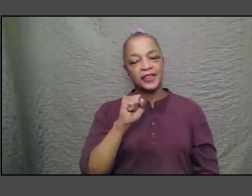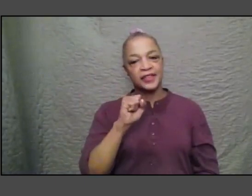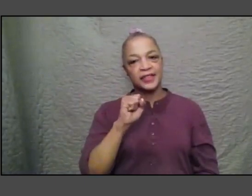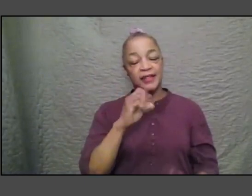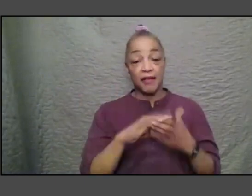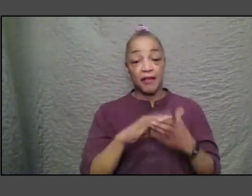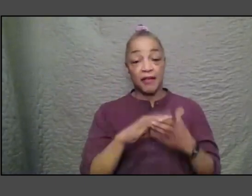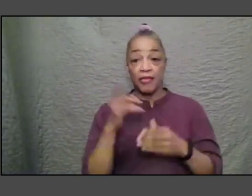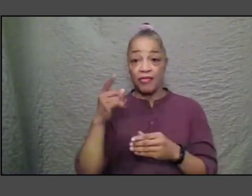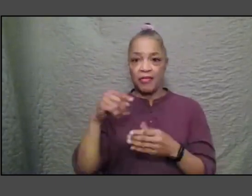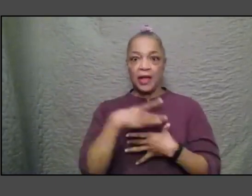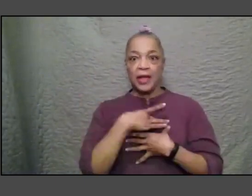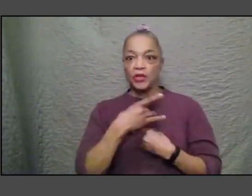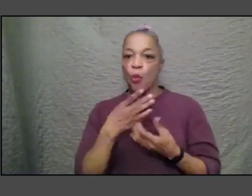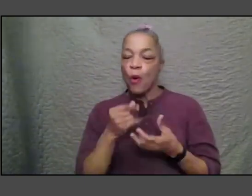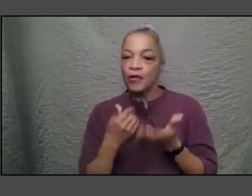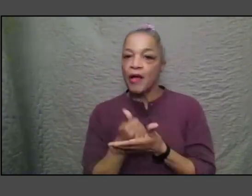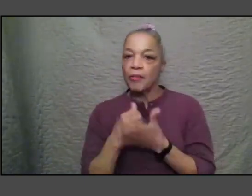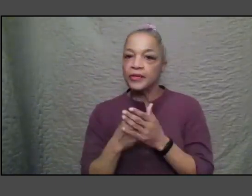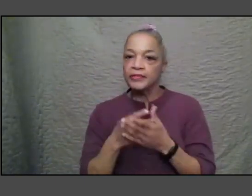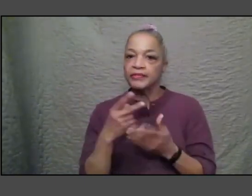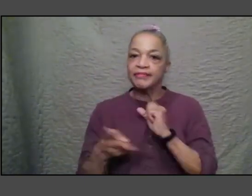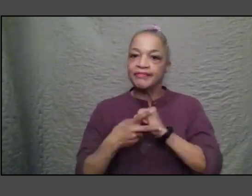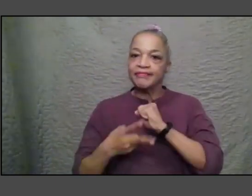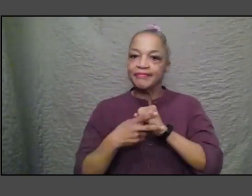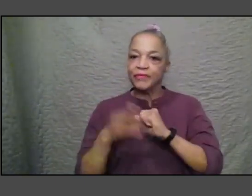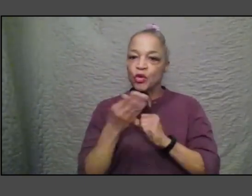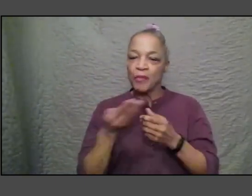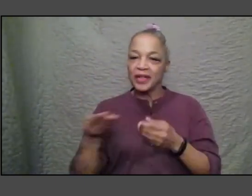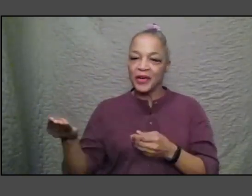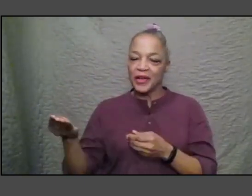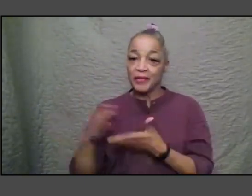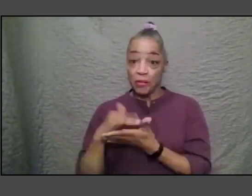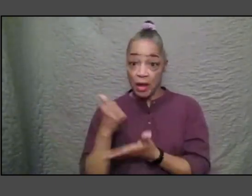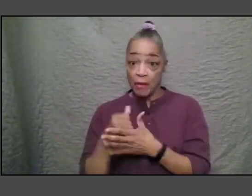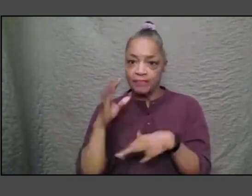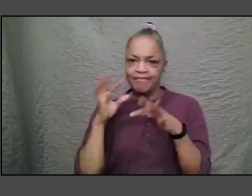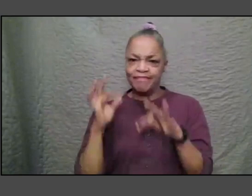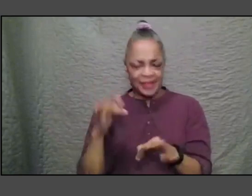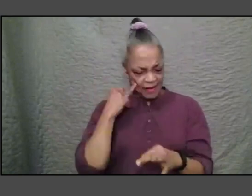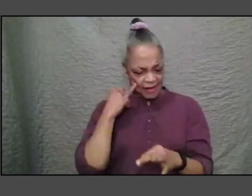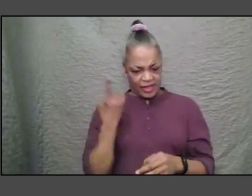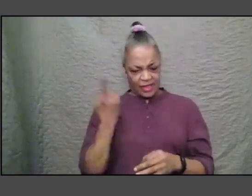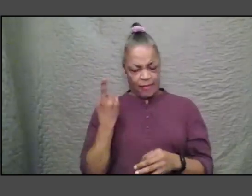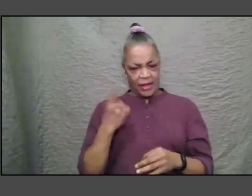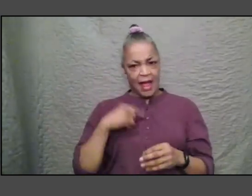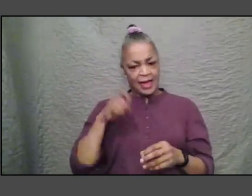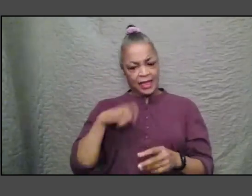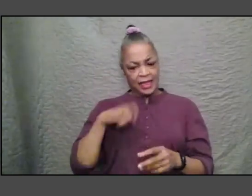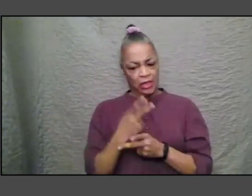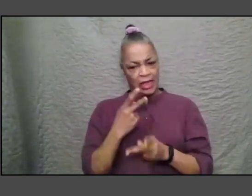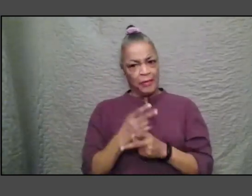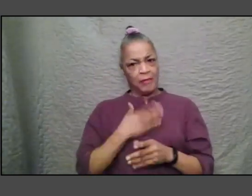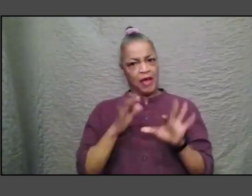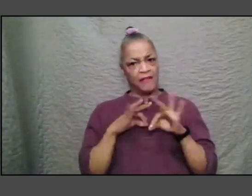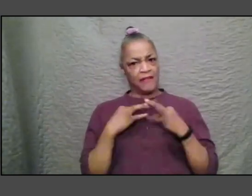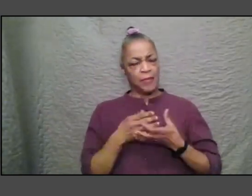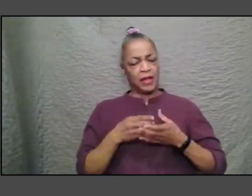this material and it also will help you determine is this something that i need to keep in my family or is this something that would maybe